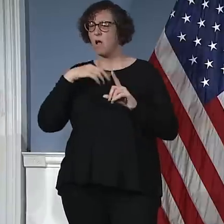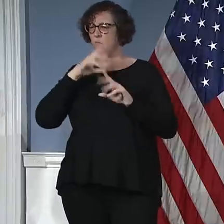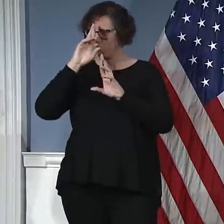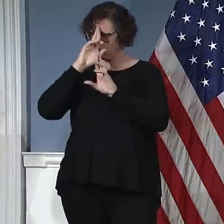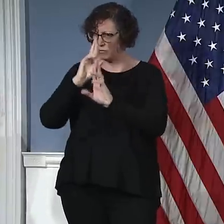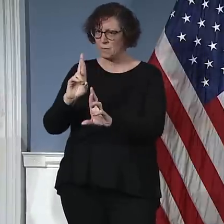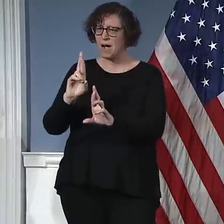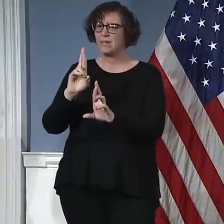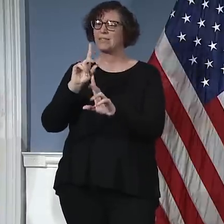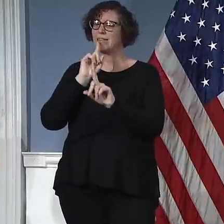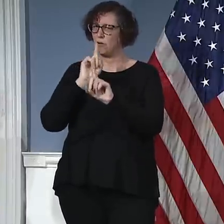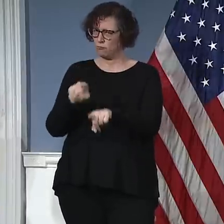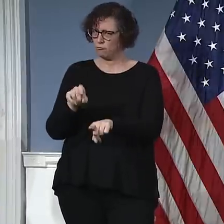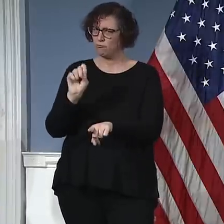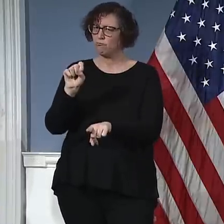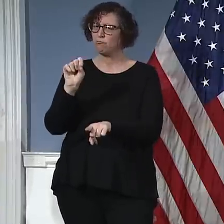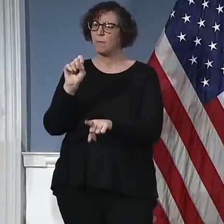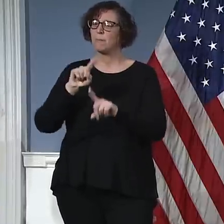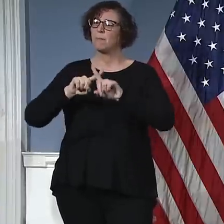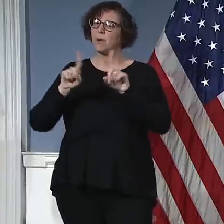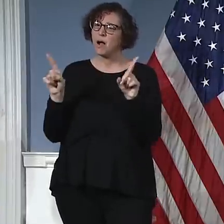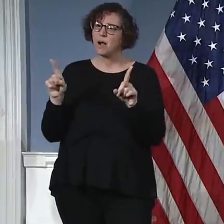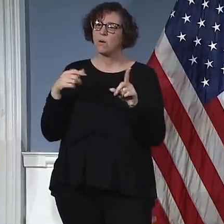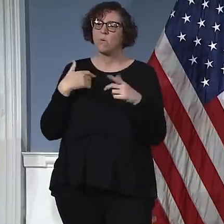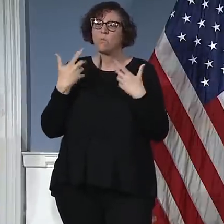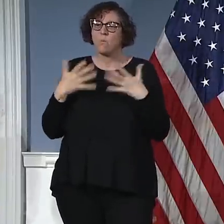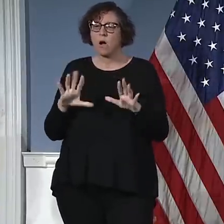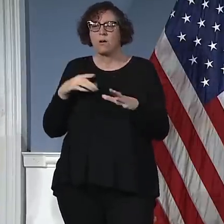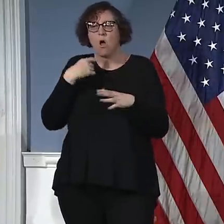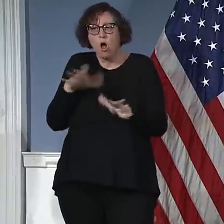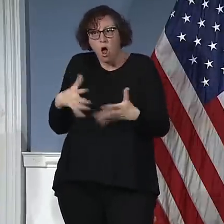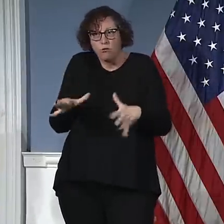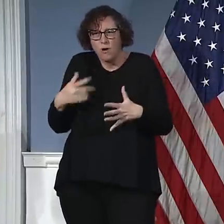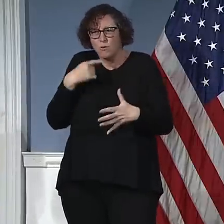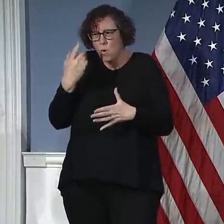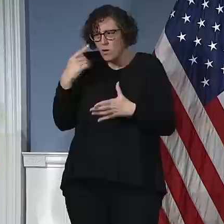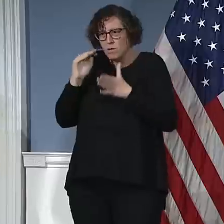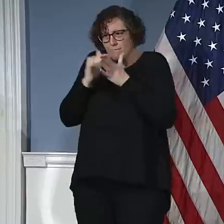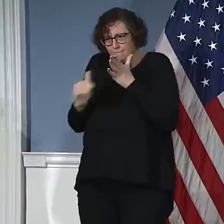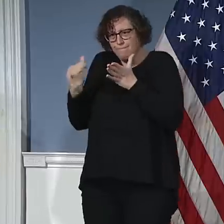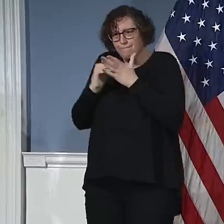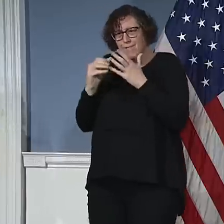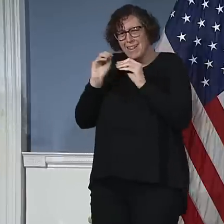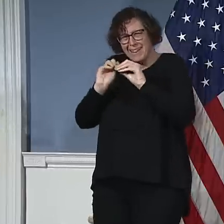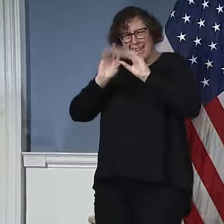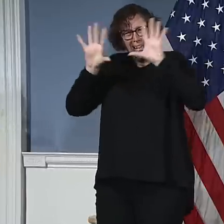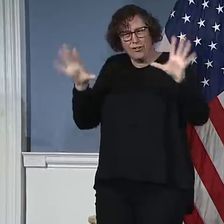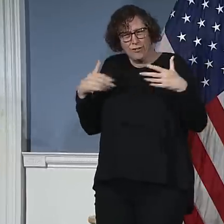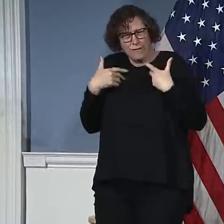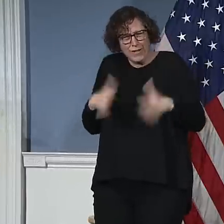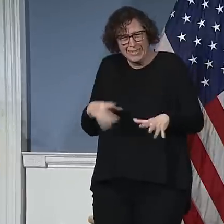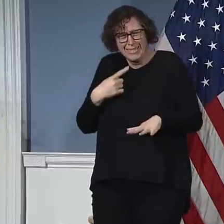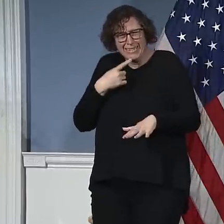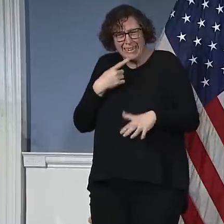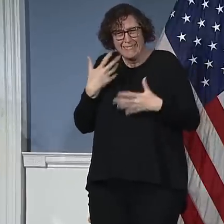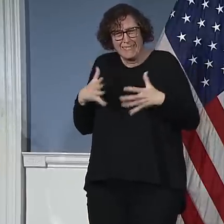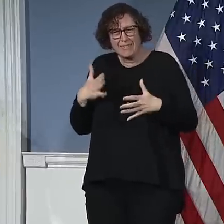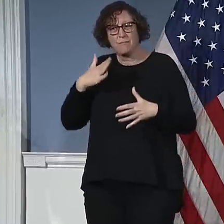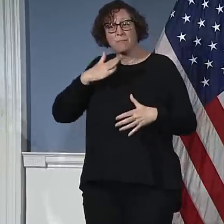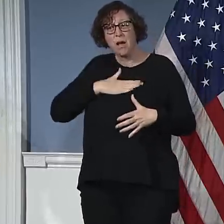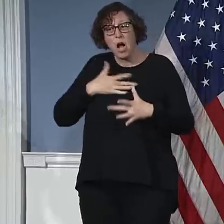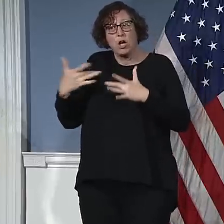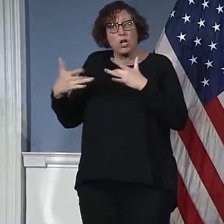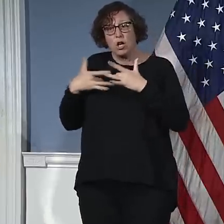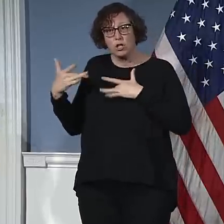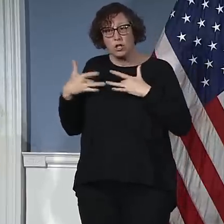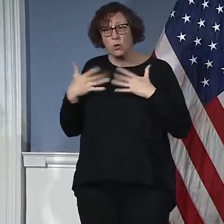yesterday's press conference. I think I've been real clear about it. Enforcement, enforcement, enforcement. If you open up a bunch of streets and